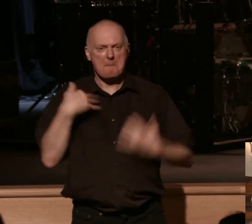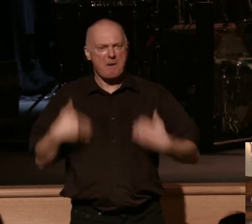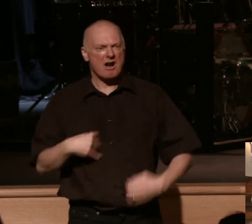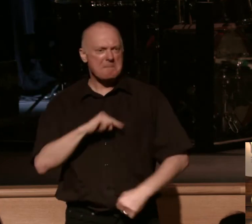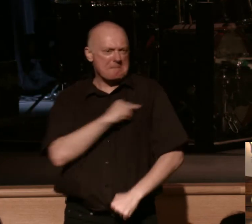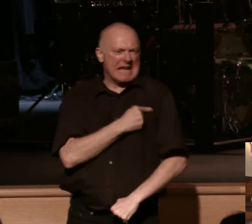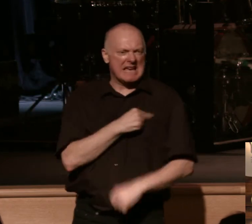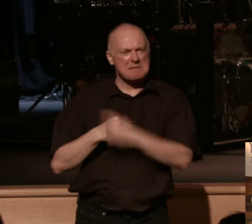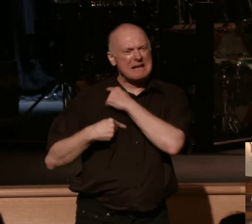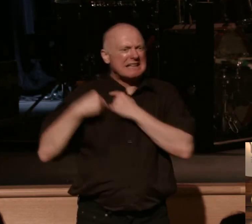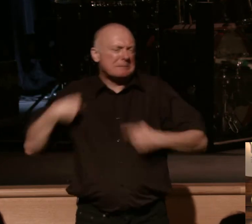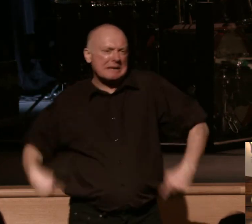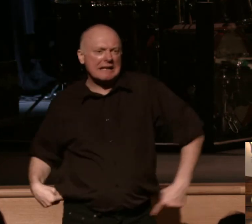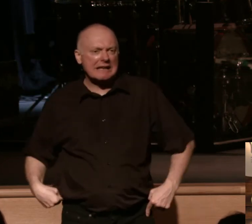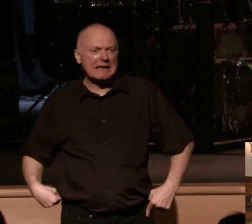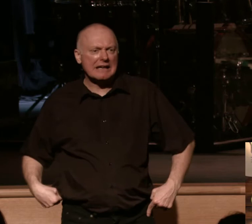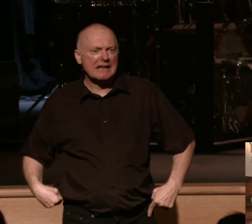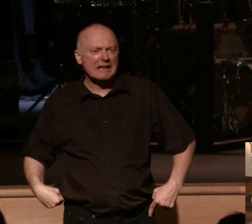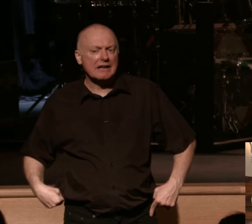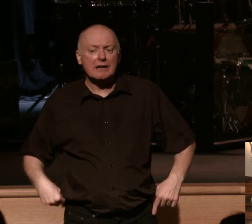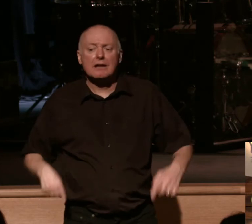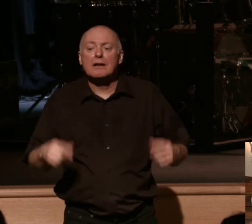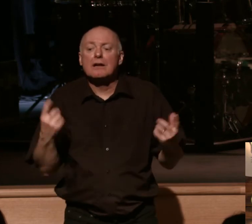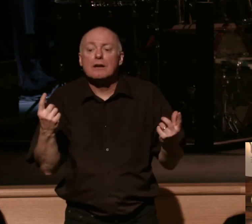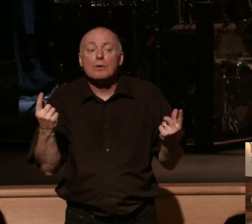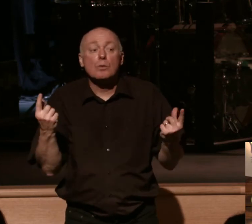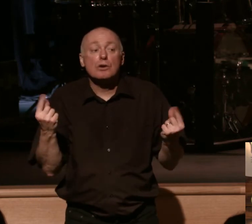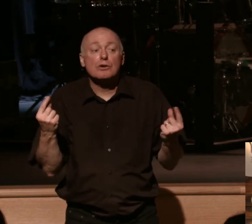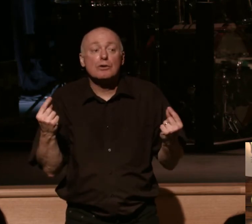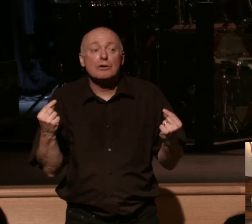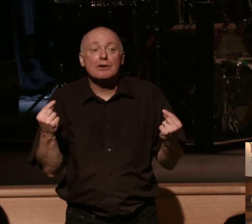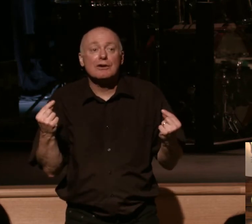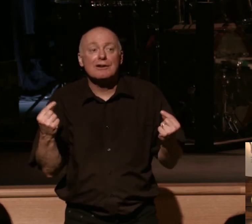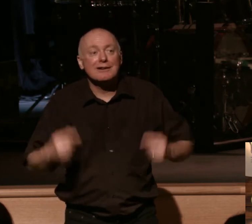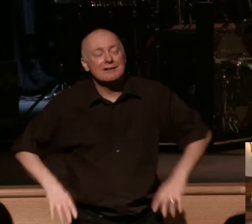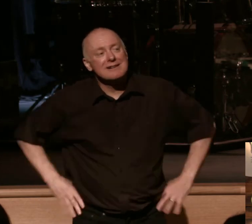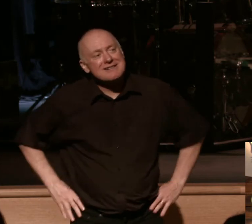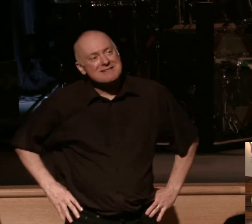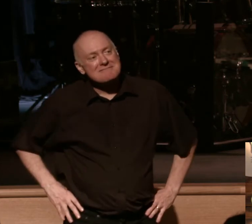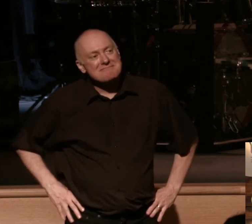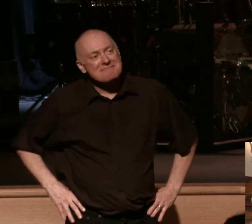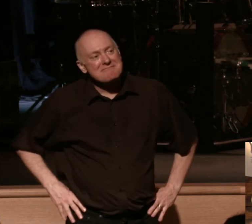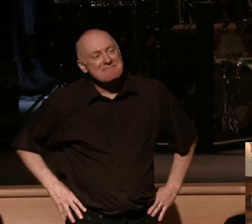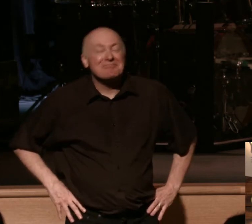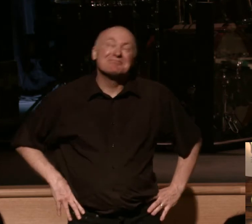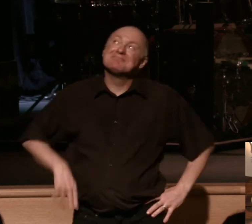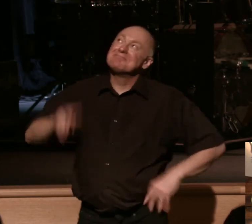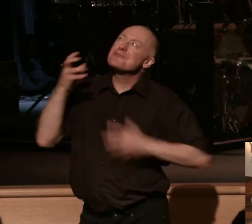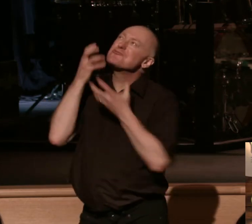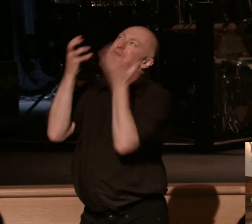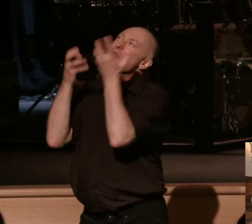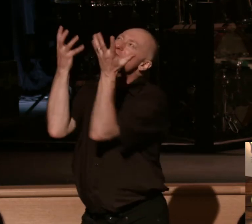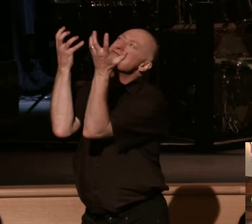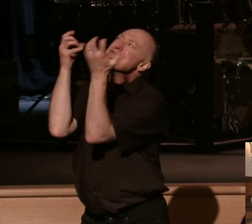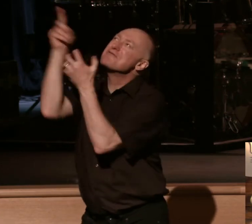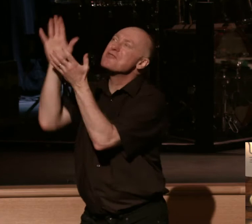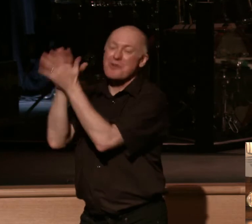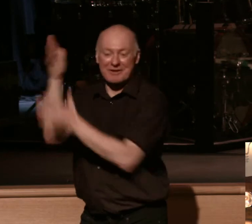and you're really weak you can turn your body pains and weakness and be like well actually I'm groaning for glory alright this past week I remember I was